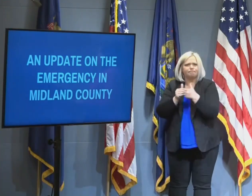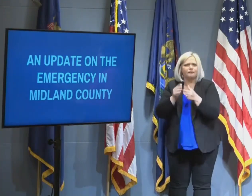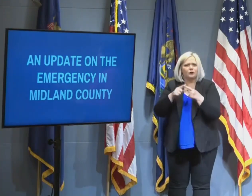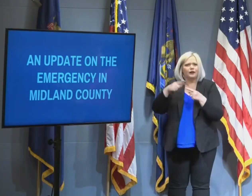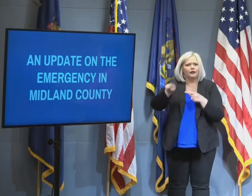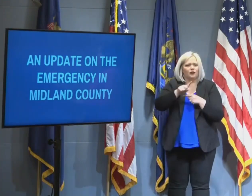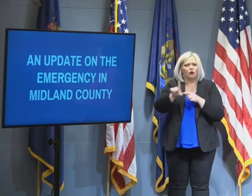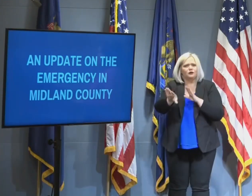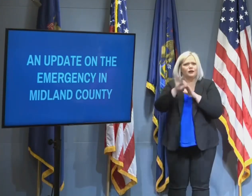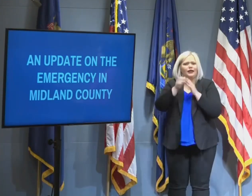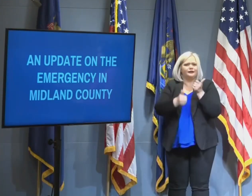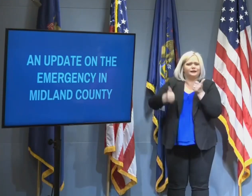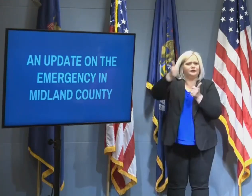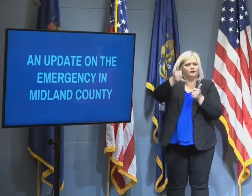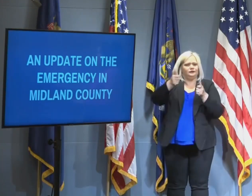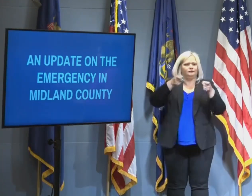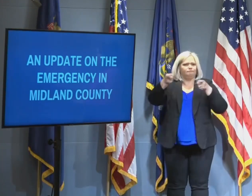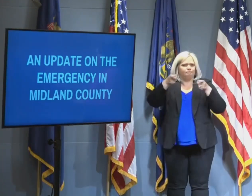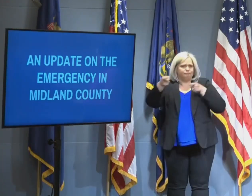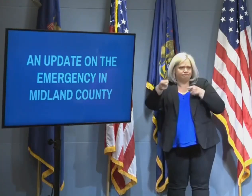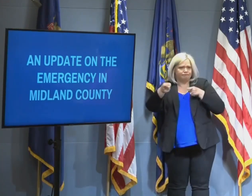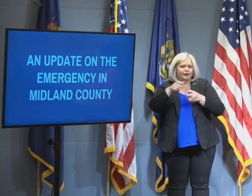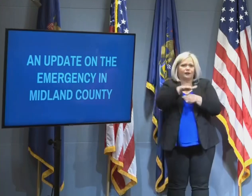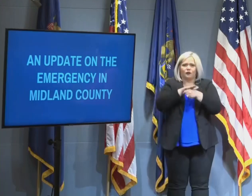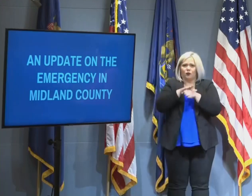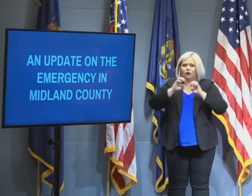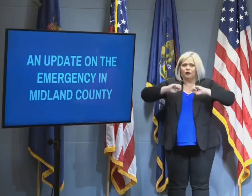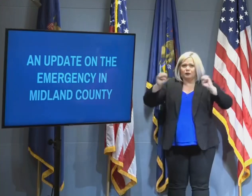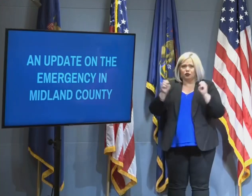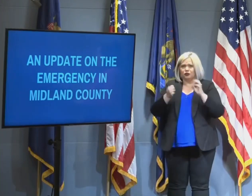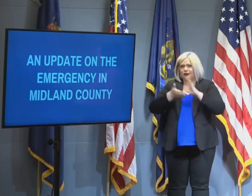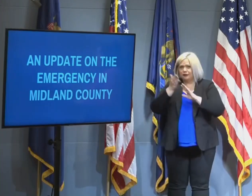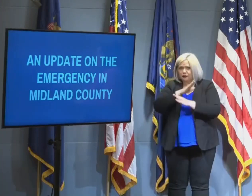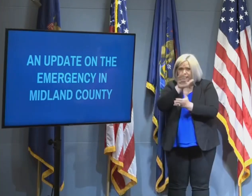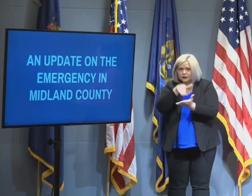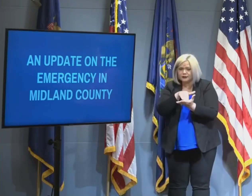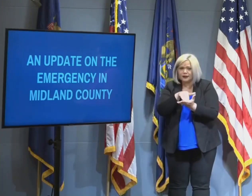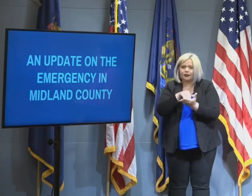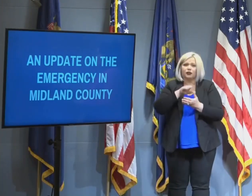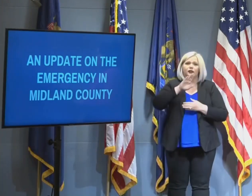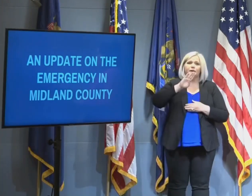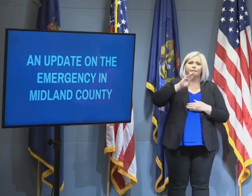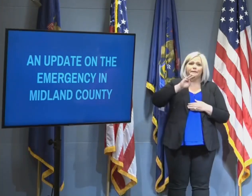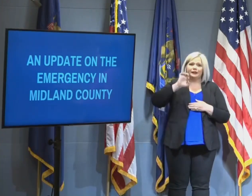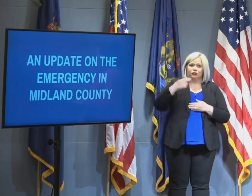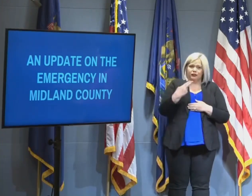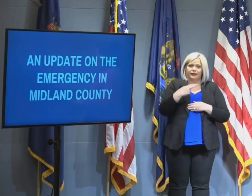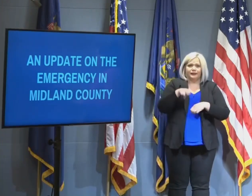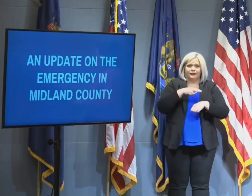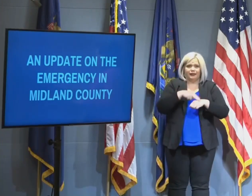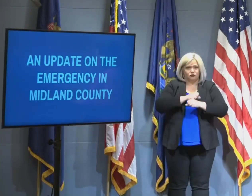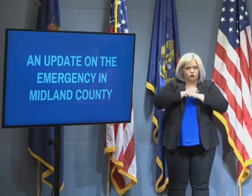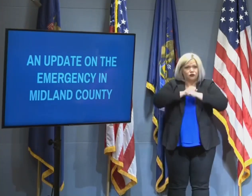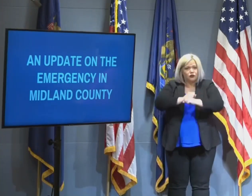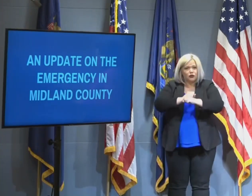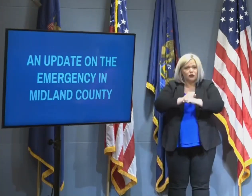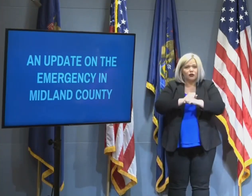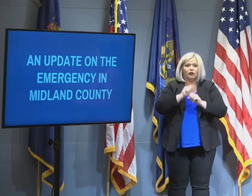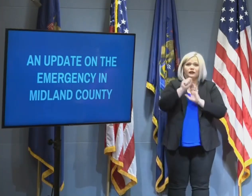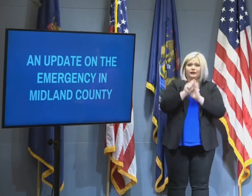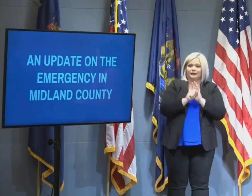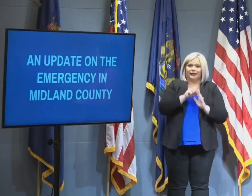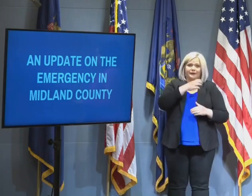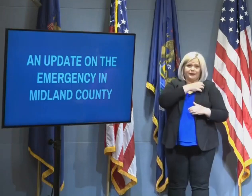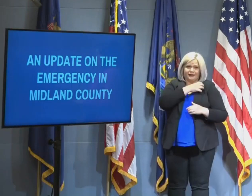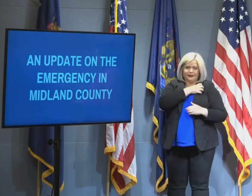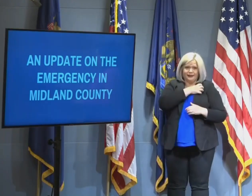officials, the local emergency operations center, the Michigan National Guard, the Michigan State Police, the